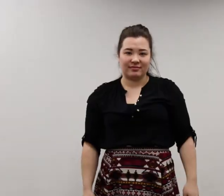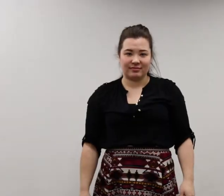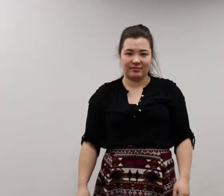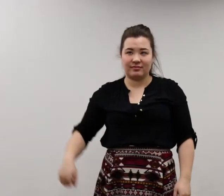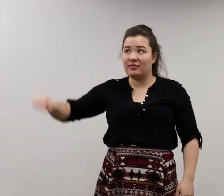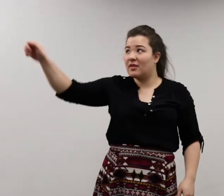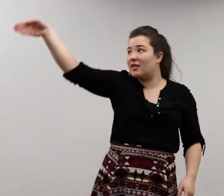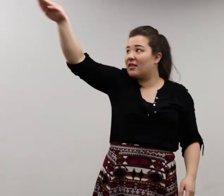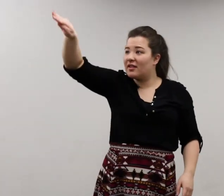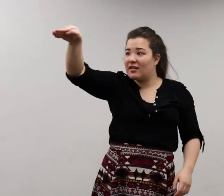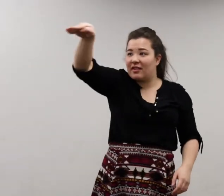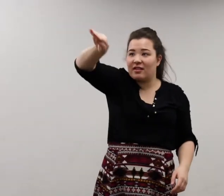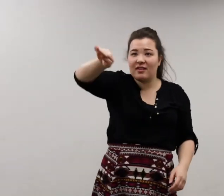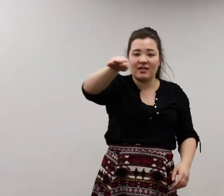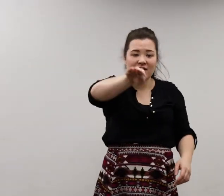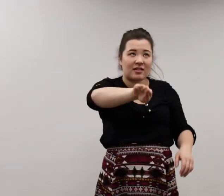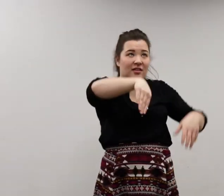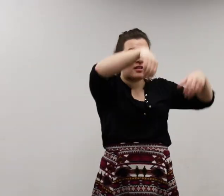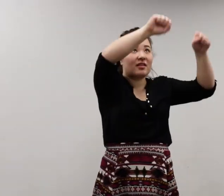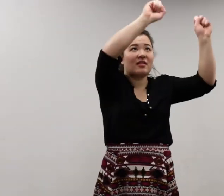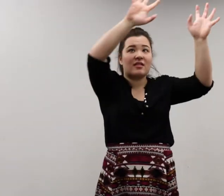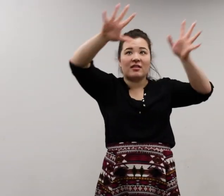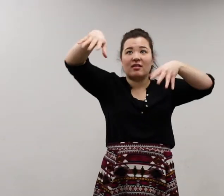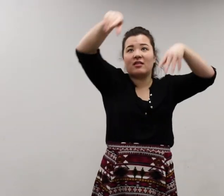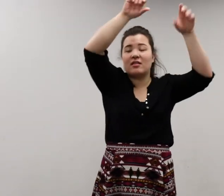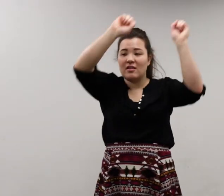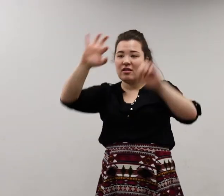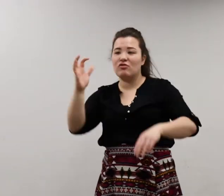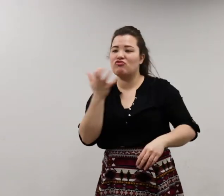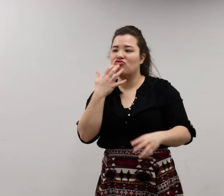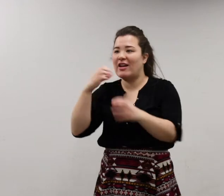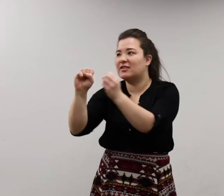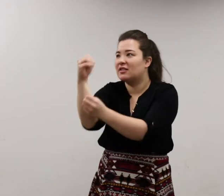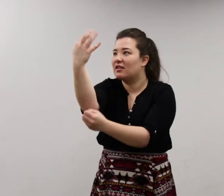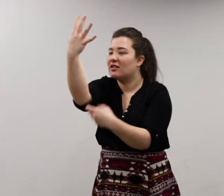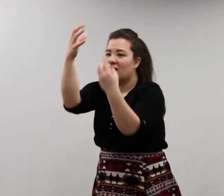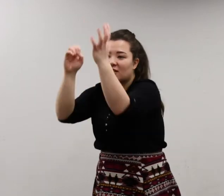Over the hilly rice plains, the rain gives life.